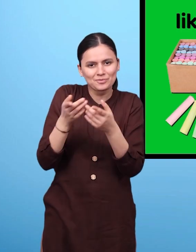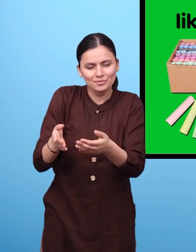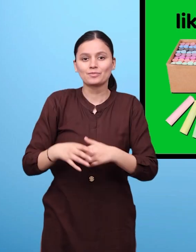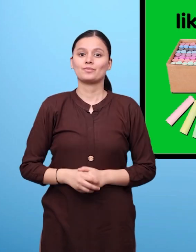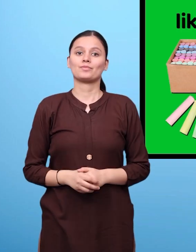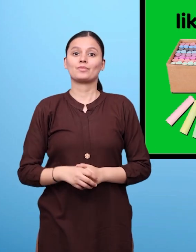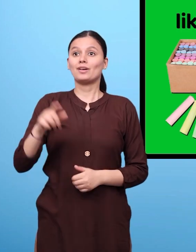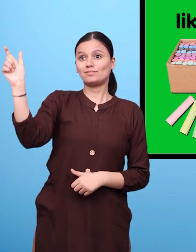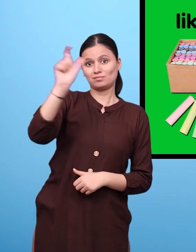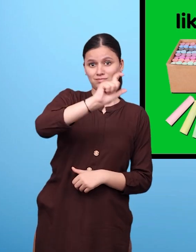duster